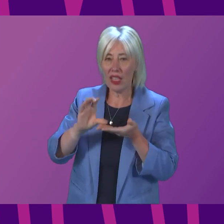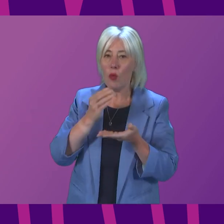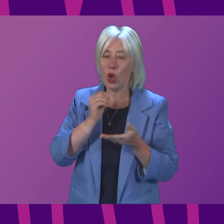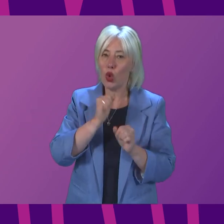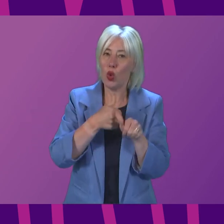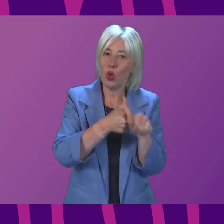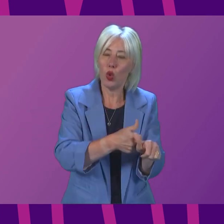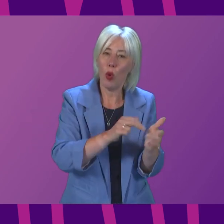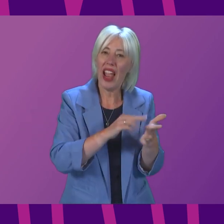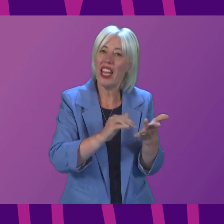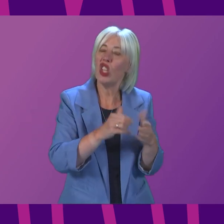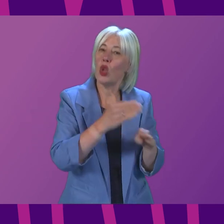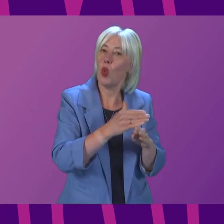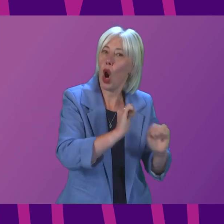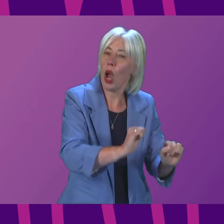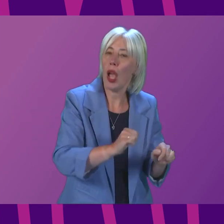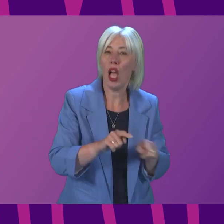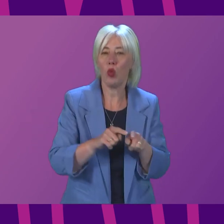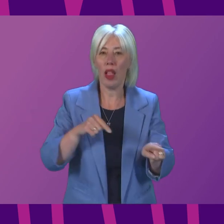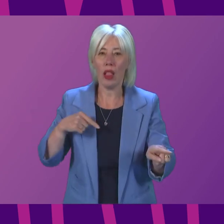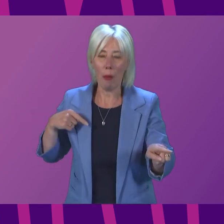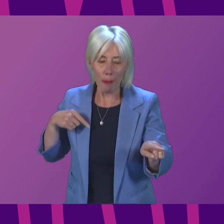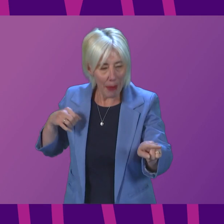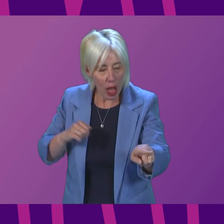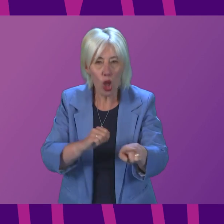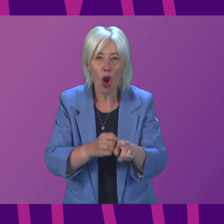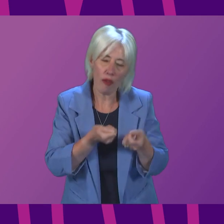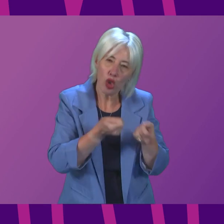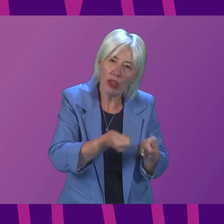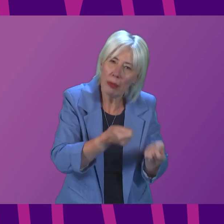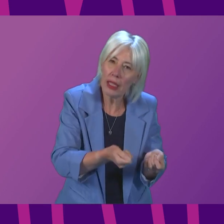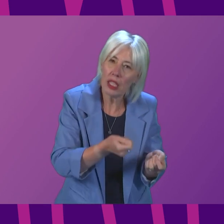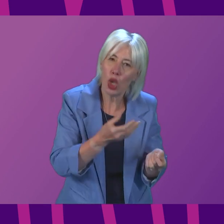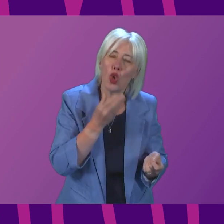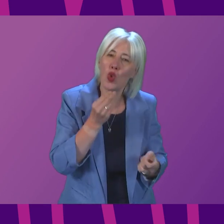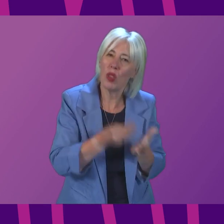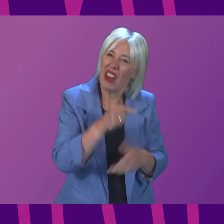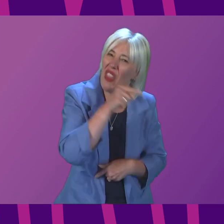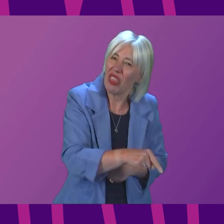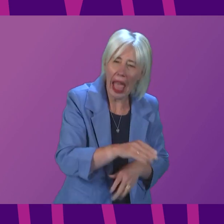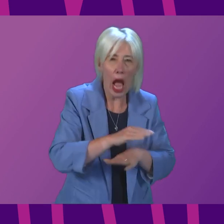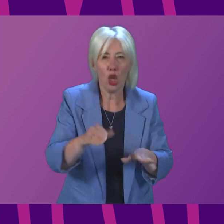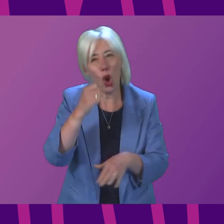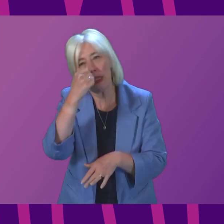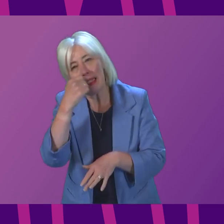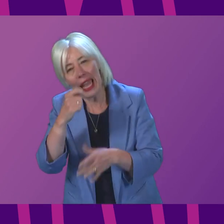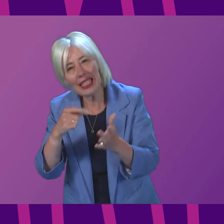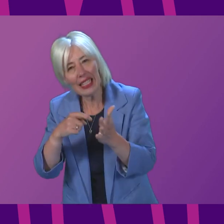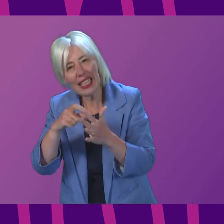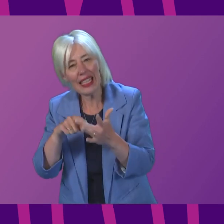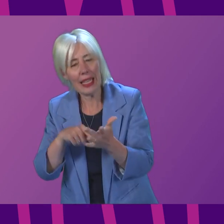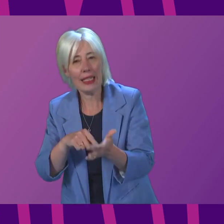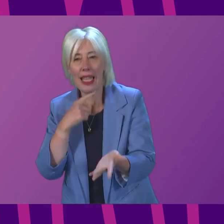frontline NHS workers to tackle the backlog in routine treatments. So can the First Minister tell us exactly how much this